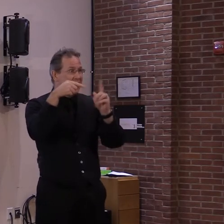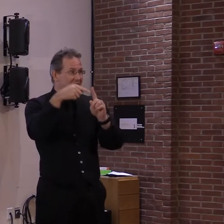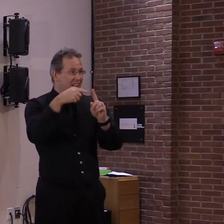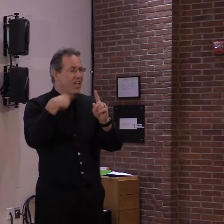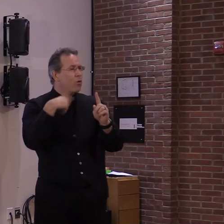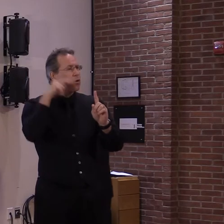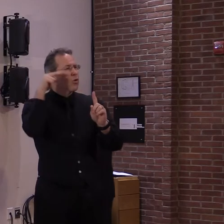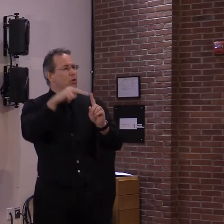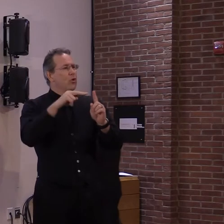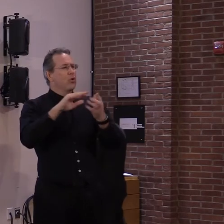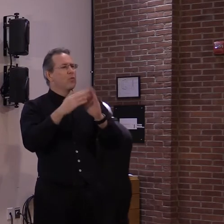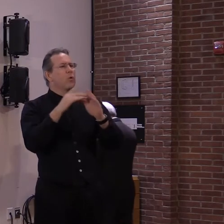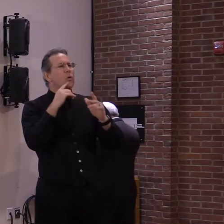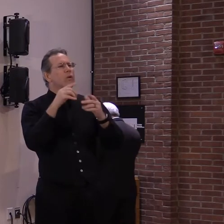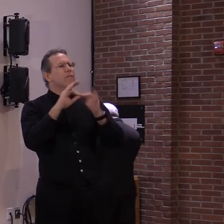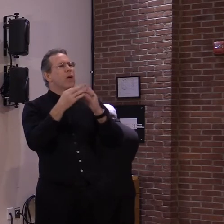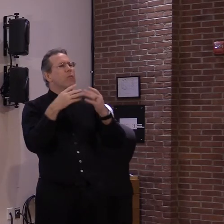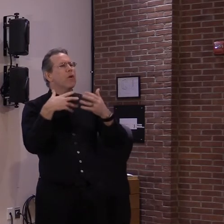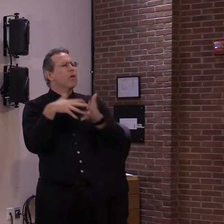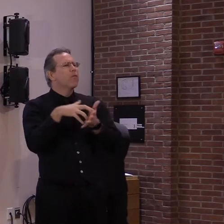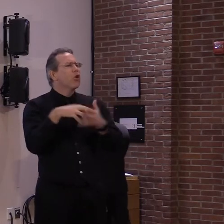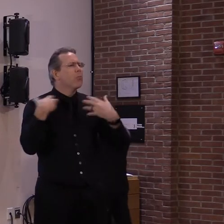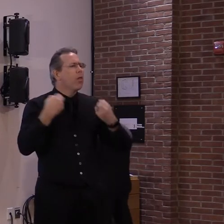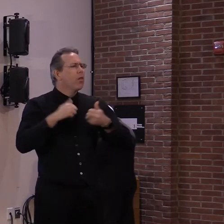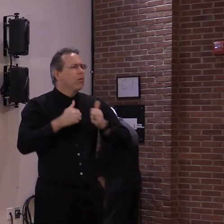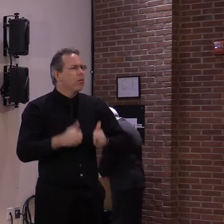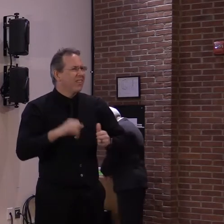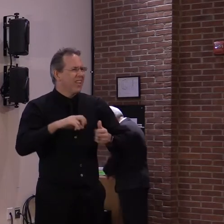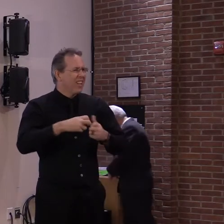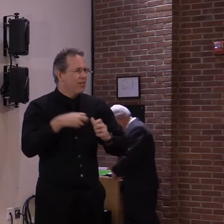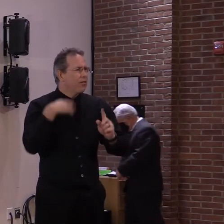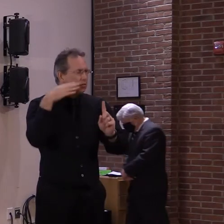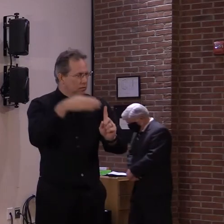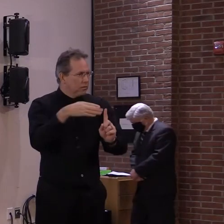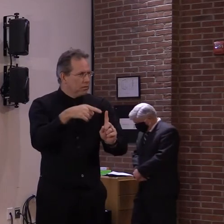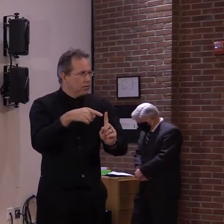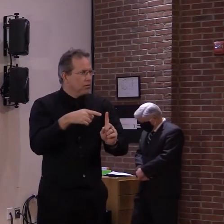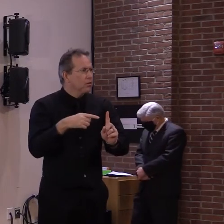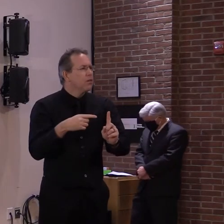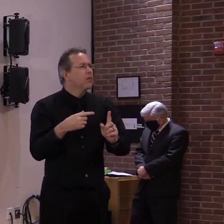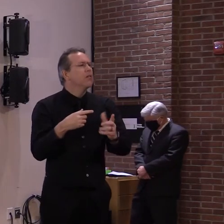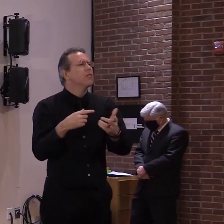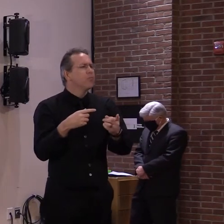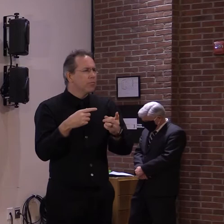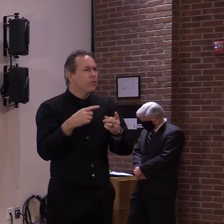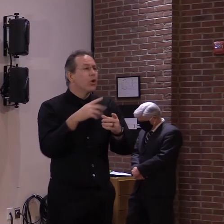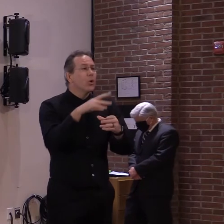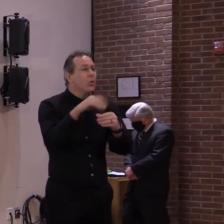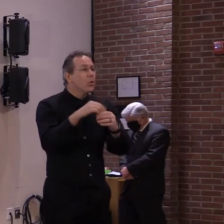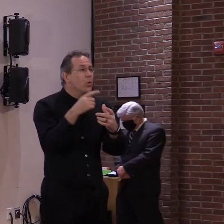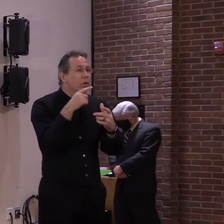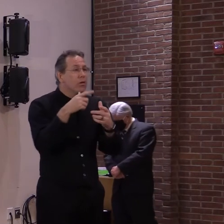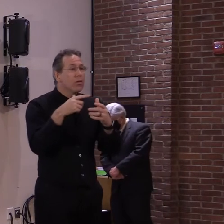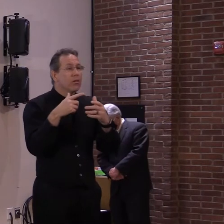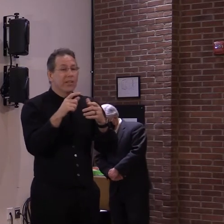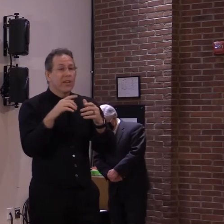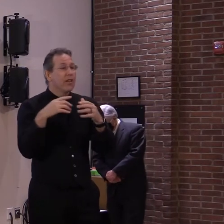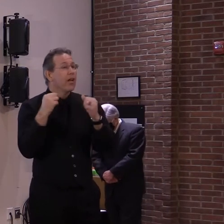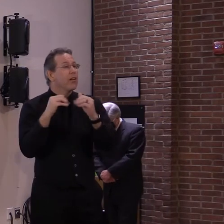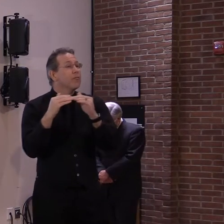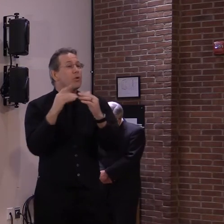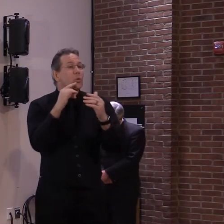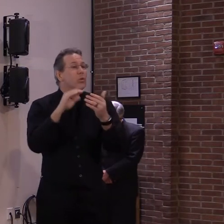it really advances the cause of health equity right up front because it shows a lot of the factors that put certain